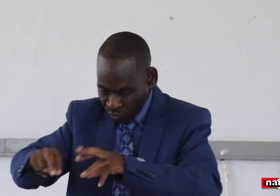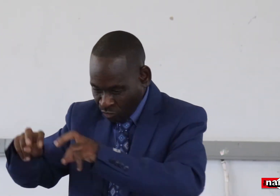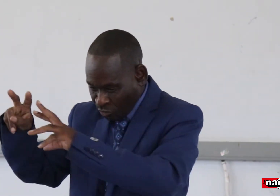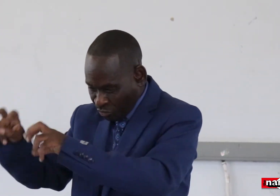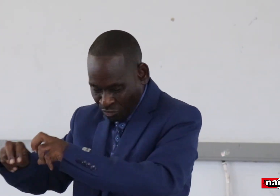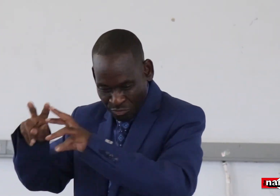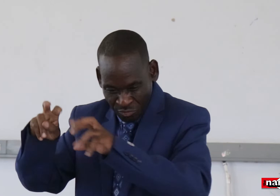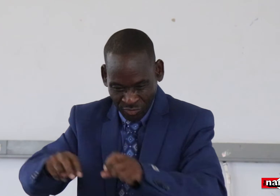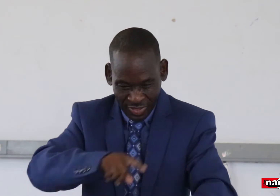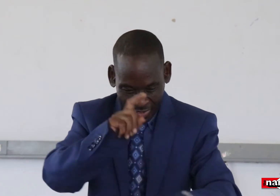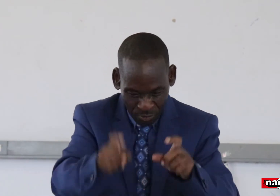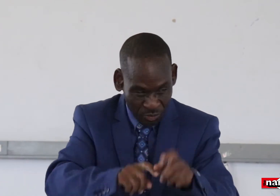director.